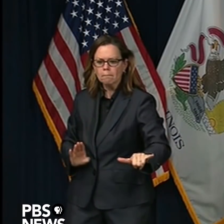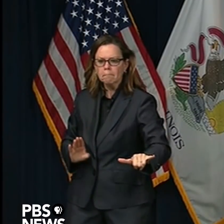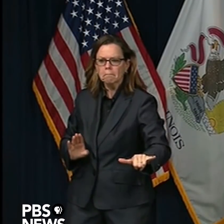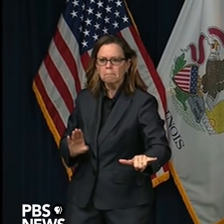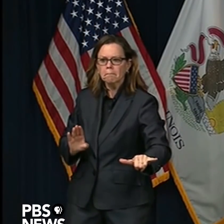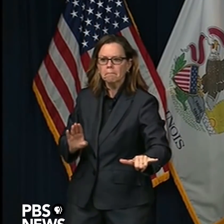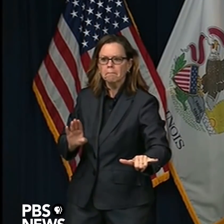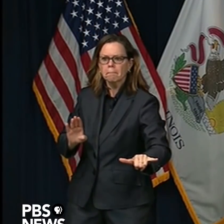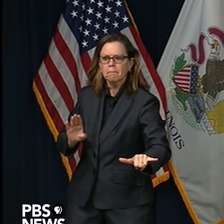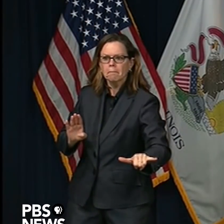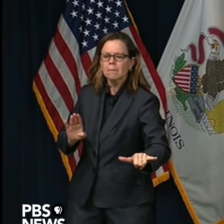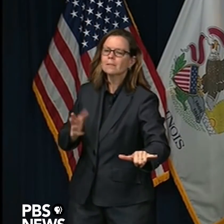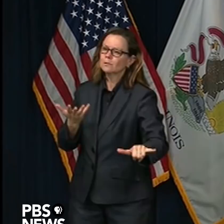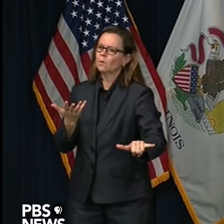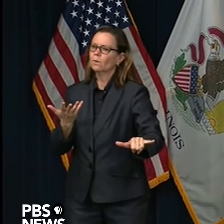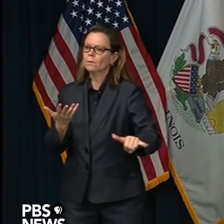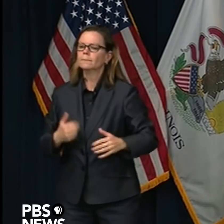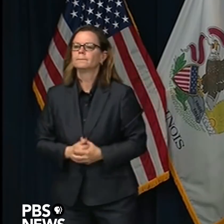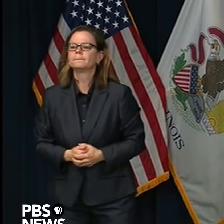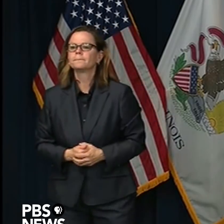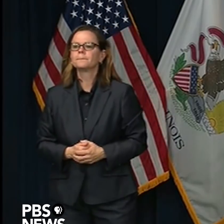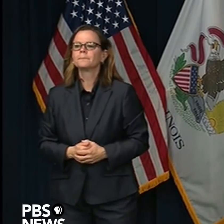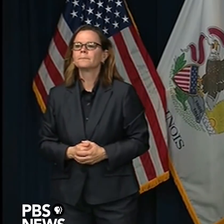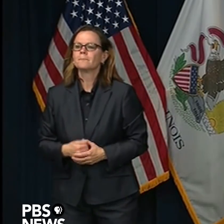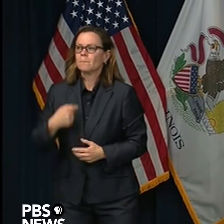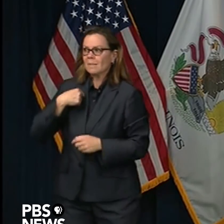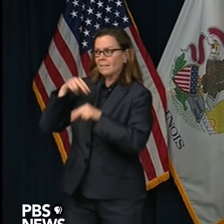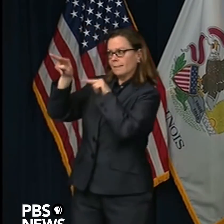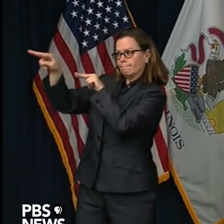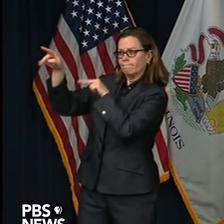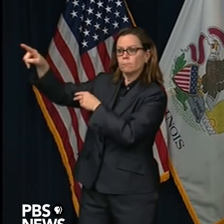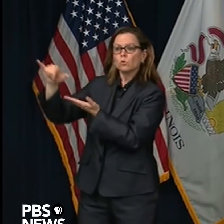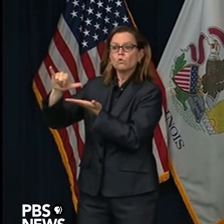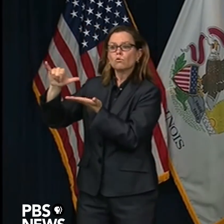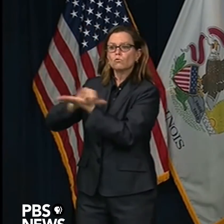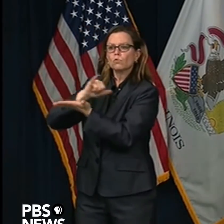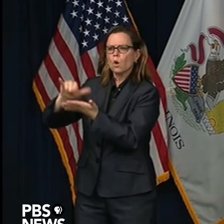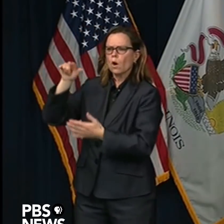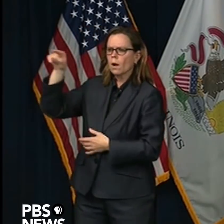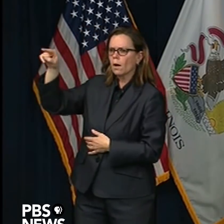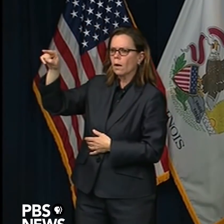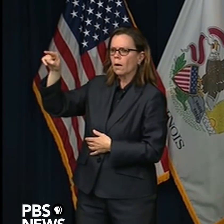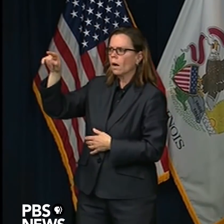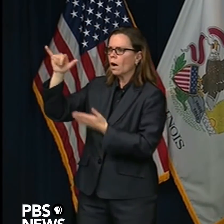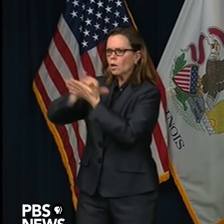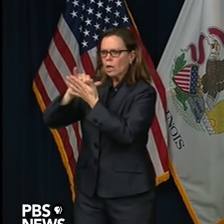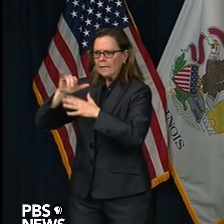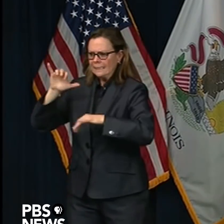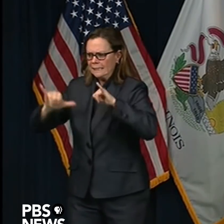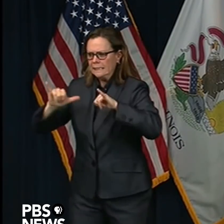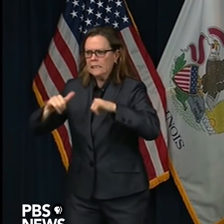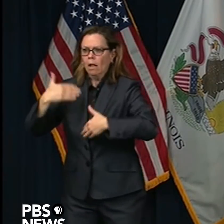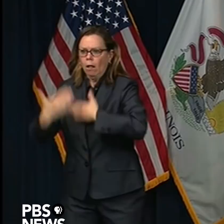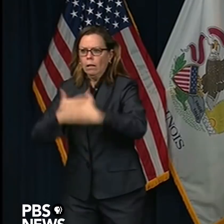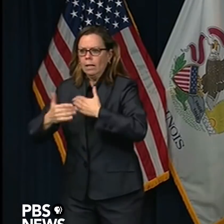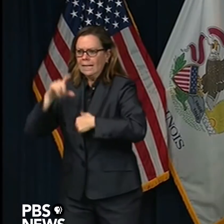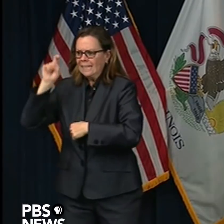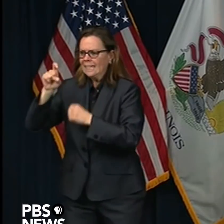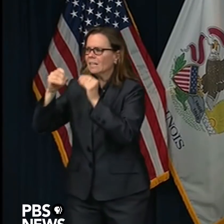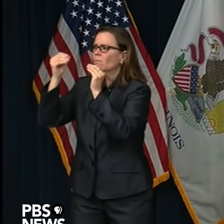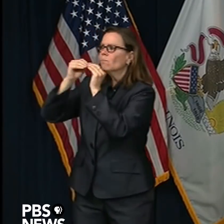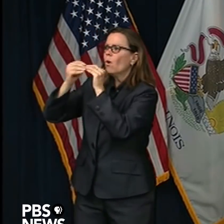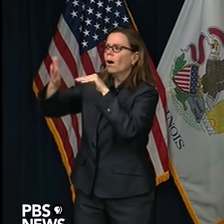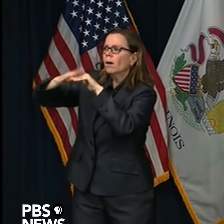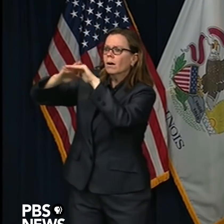when they got around to figuring out, you know, that they would need much more hospitalization capacity, they